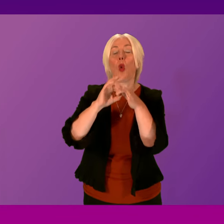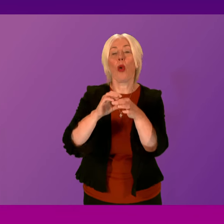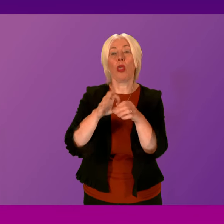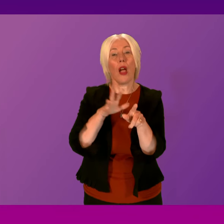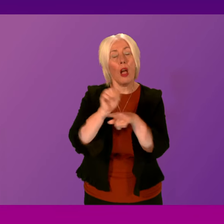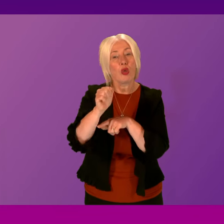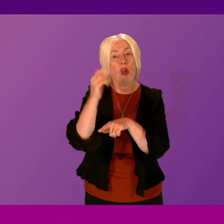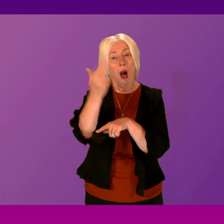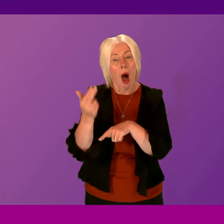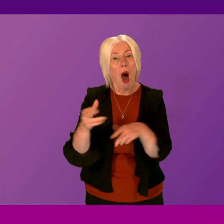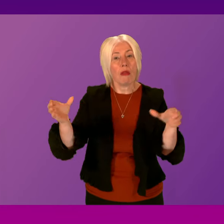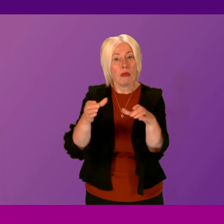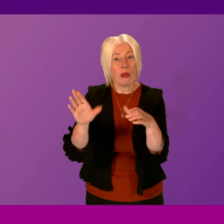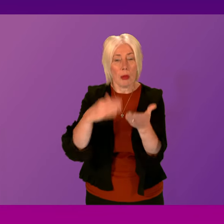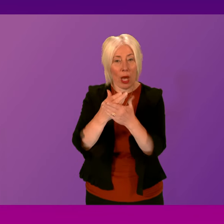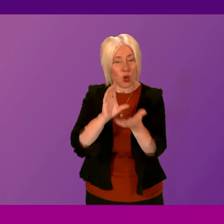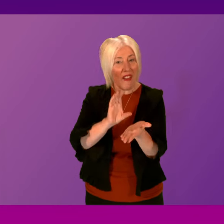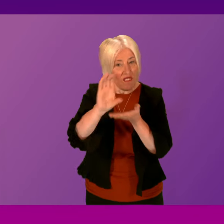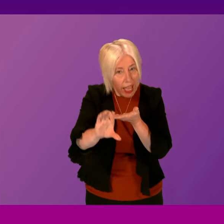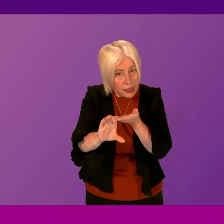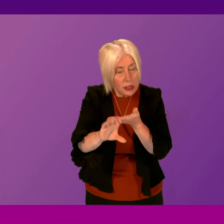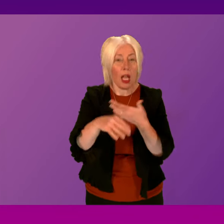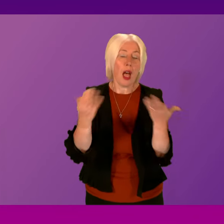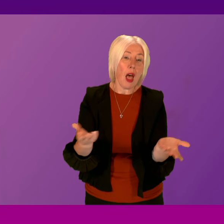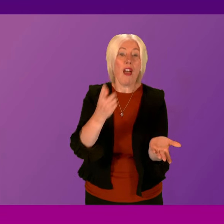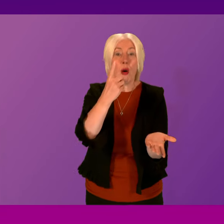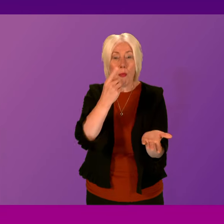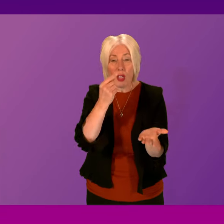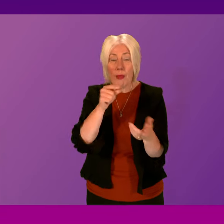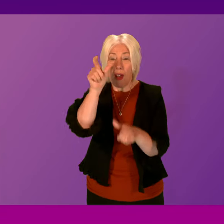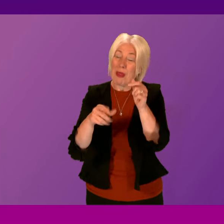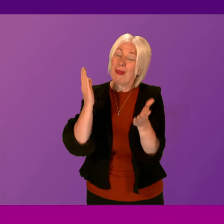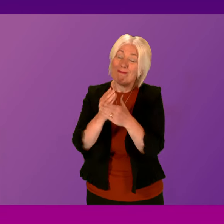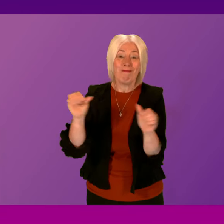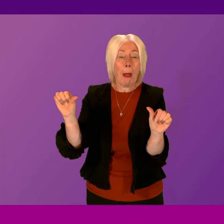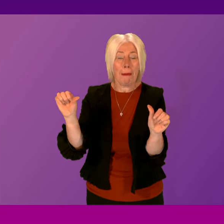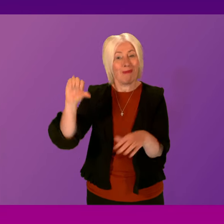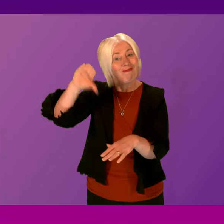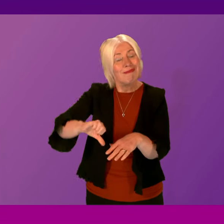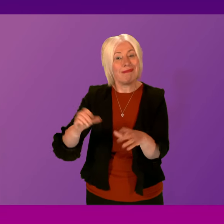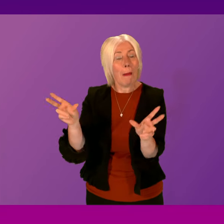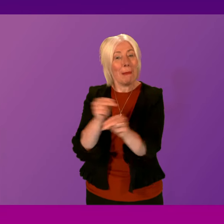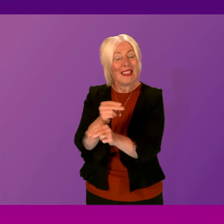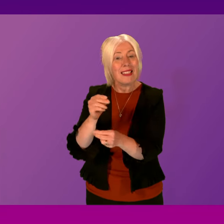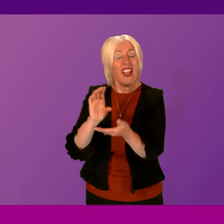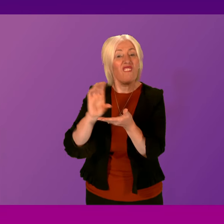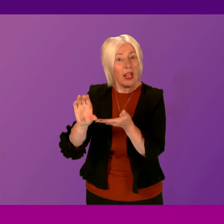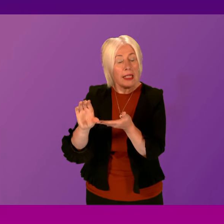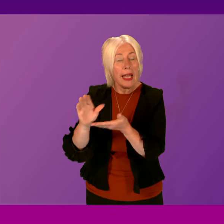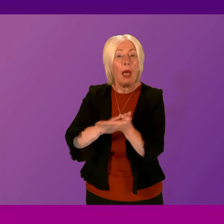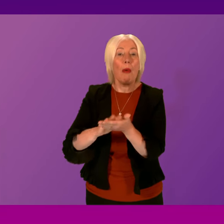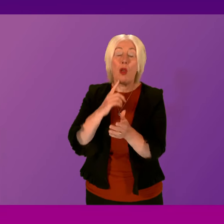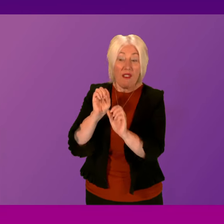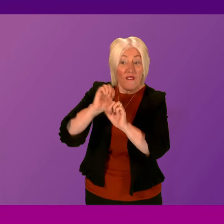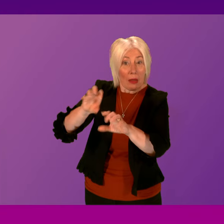culture sector to ensure that we invest in them. But where we can, of course, those that miss out on funding, we're always happy to provide feedback, assistance